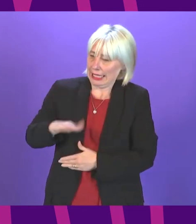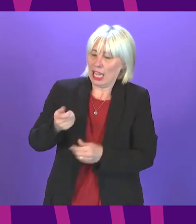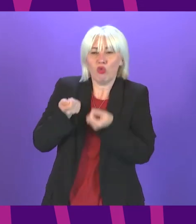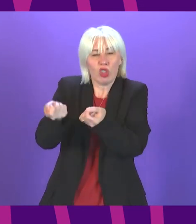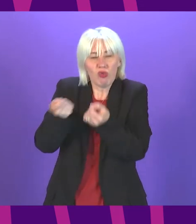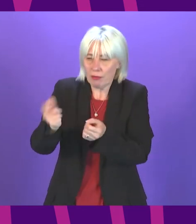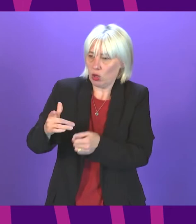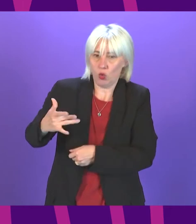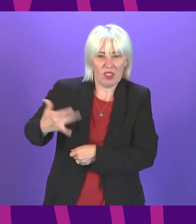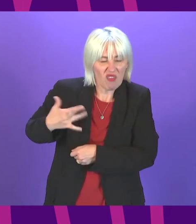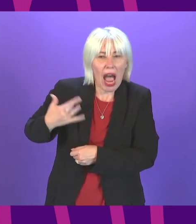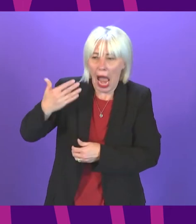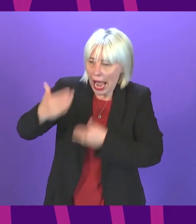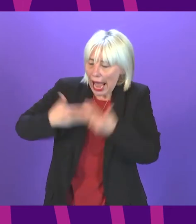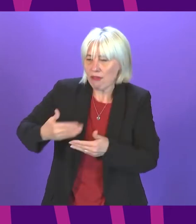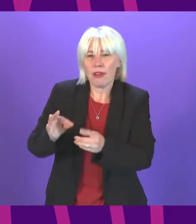survive and